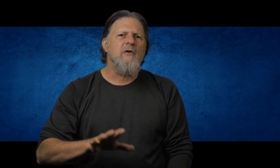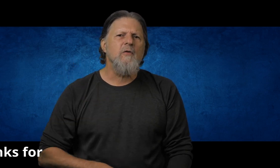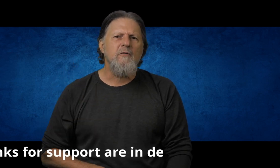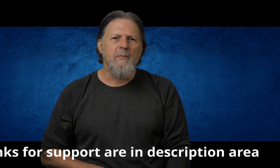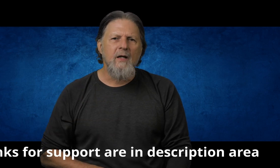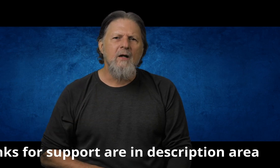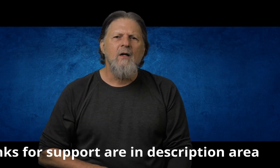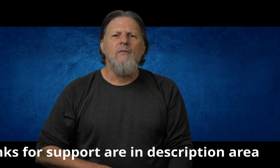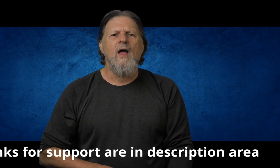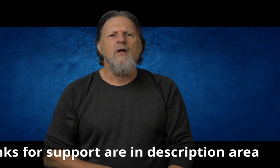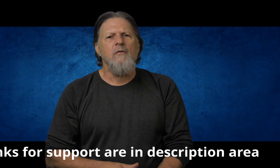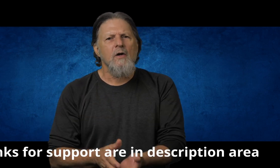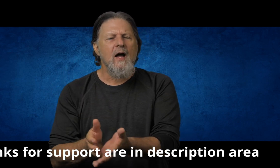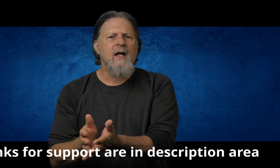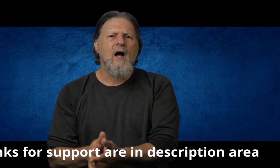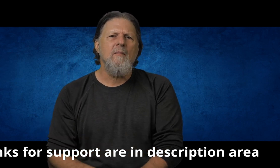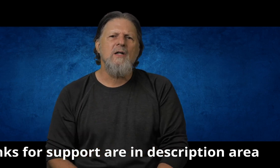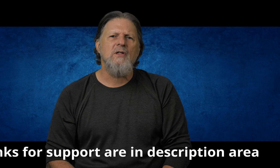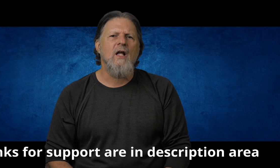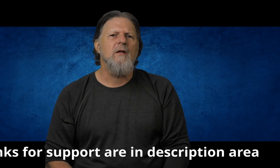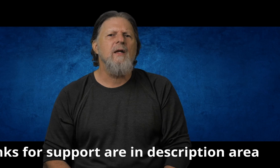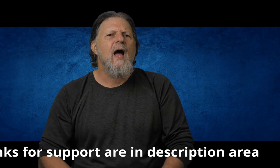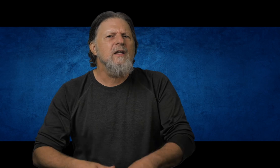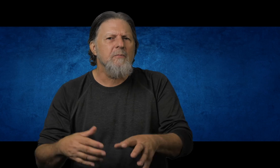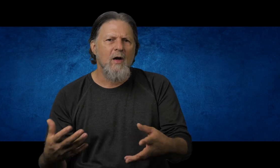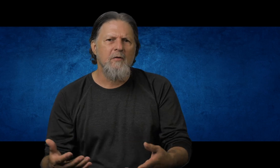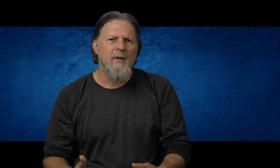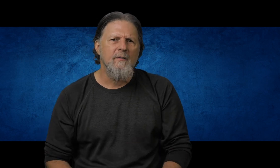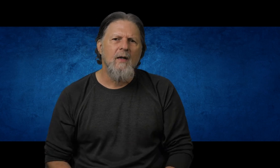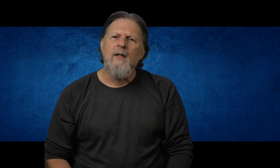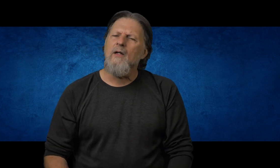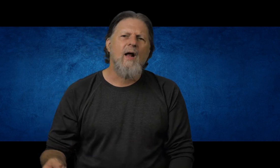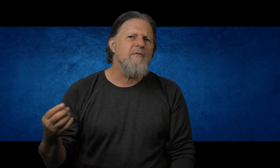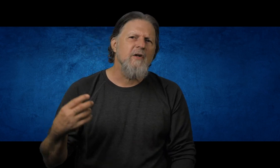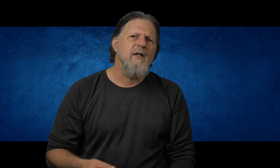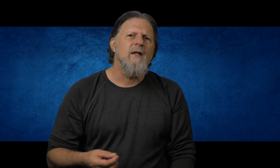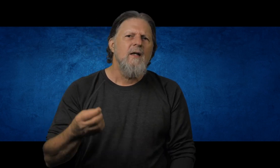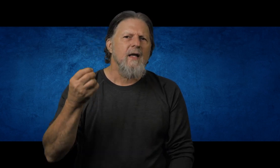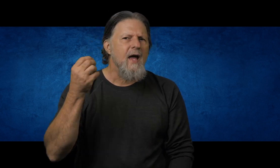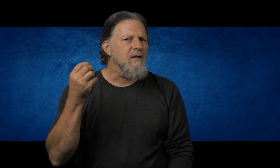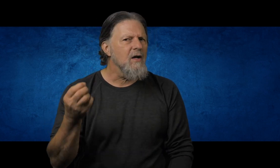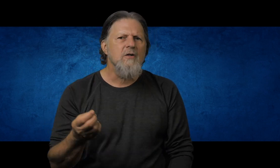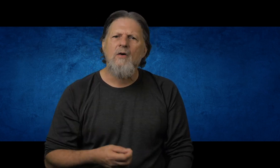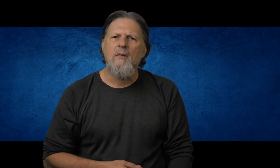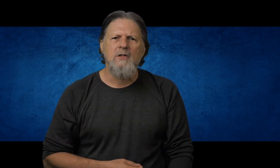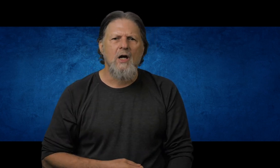everyone for being here. Thank you for your kind comments and telling me how you pray for me. You know, I feel it and can't tell you how much I